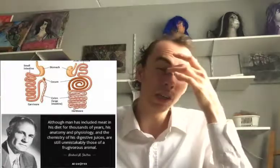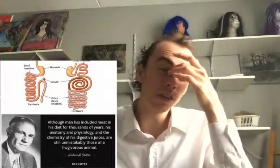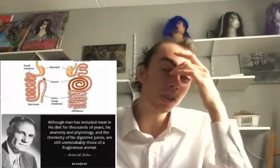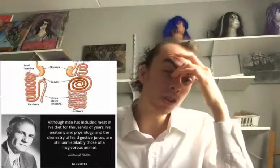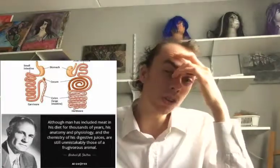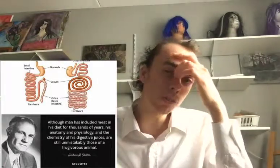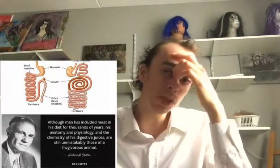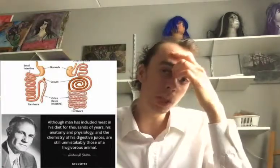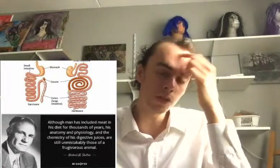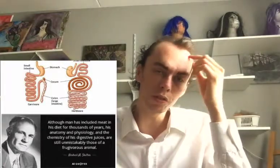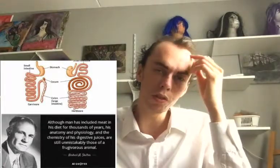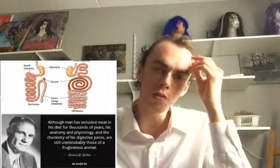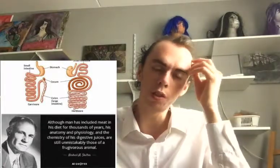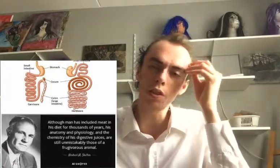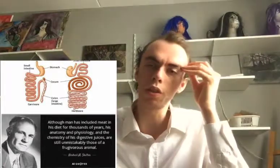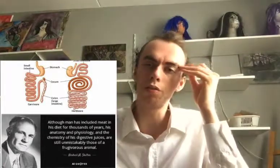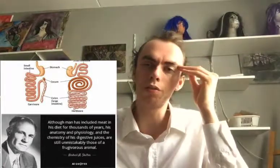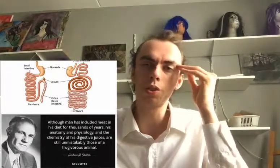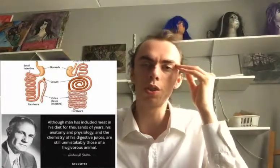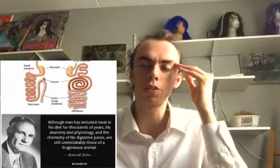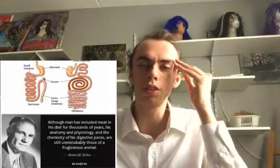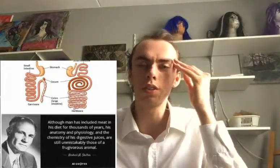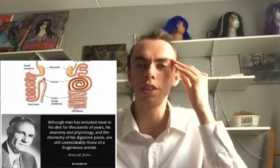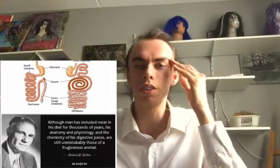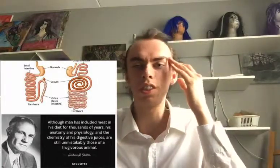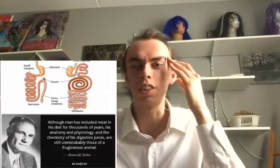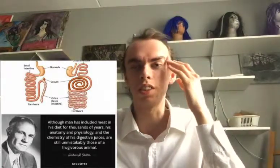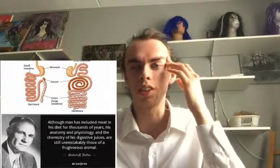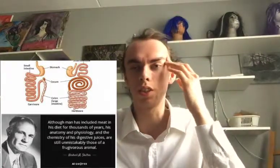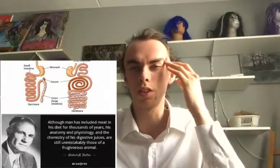cured themselves, with, um, fruitarian deeds actually.